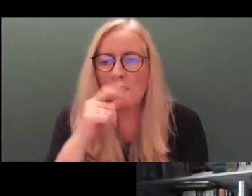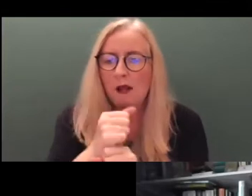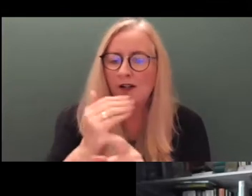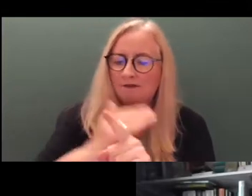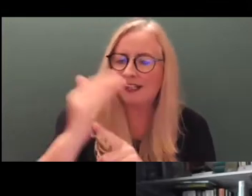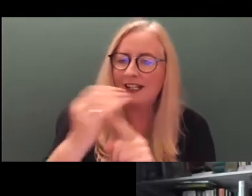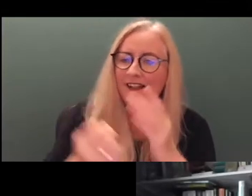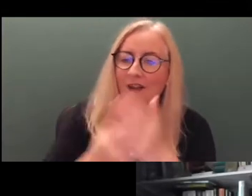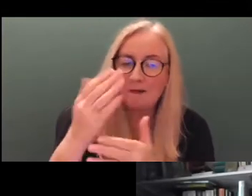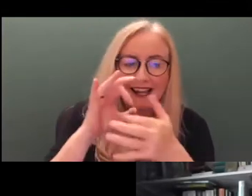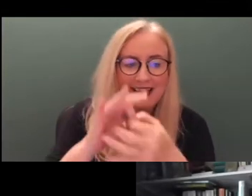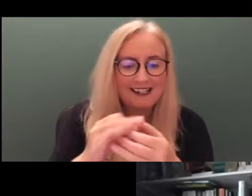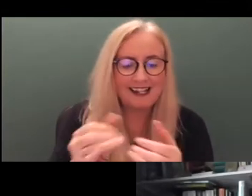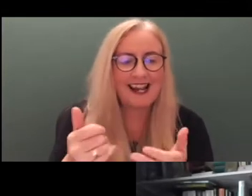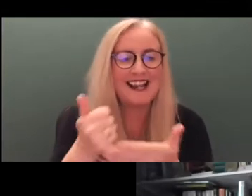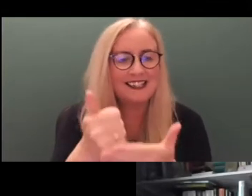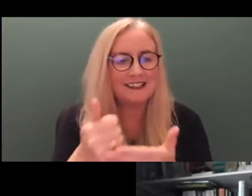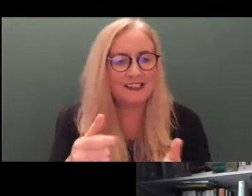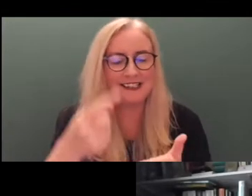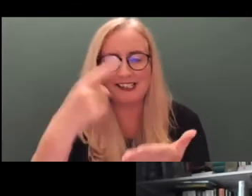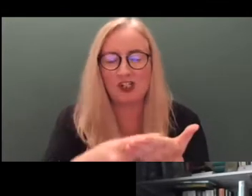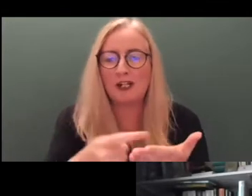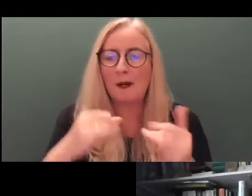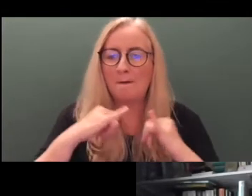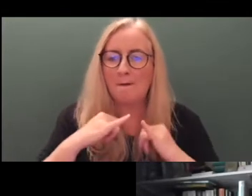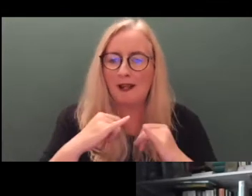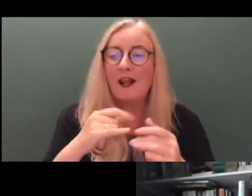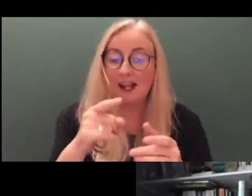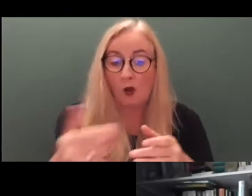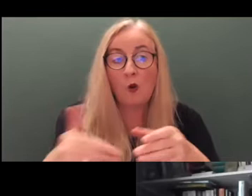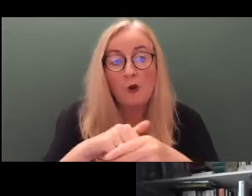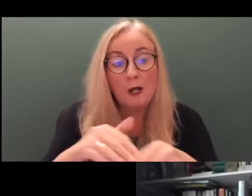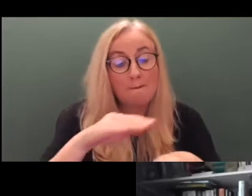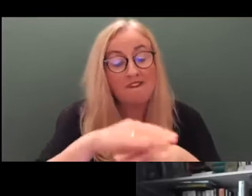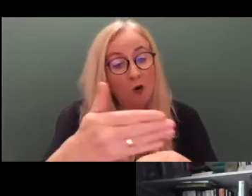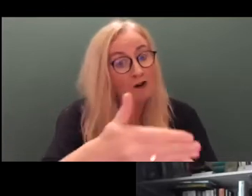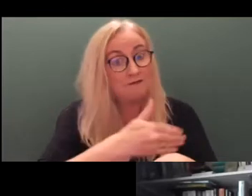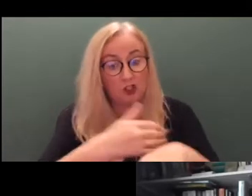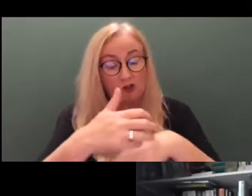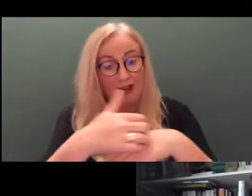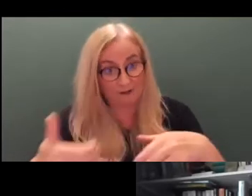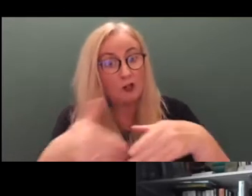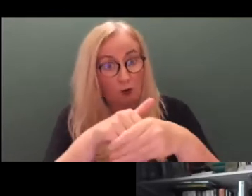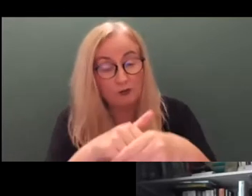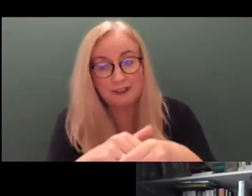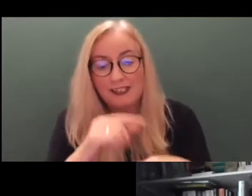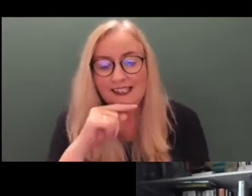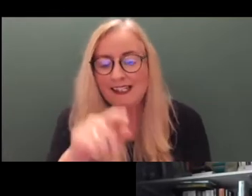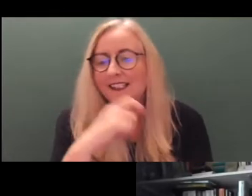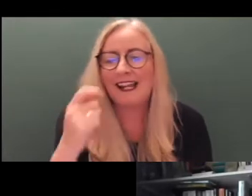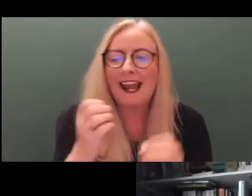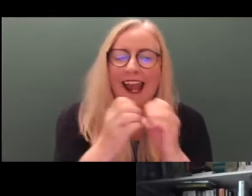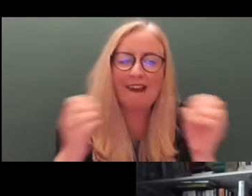Assisted Decision Making Capacity Act 2015, including before it was even drafted. John has said that almost every family